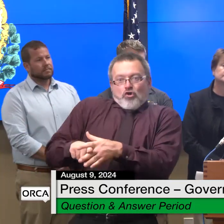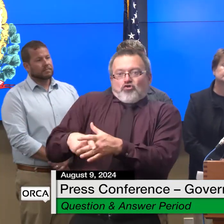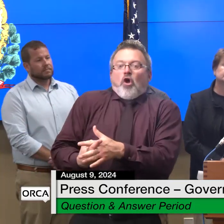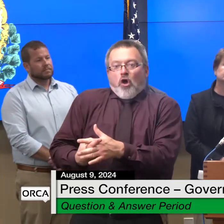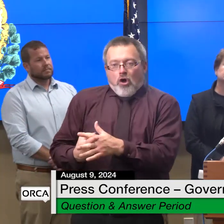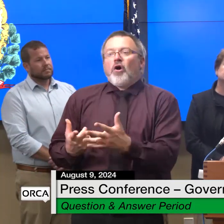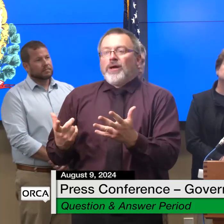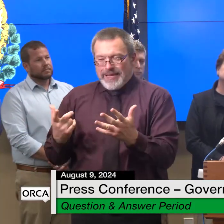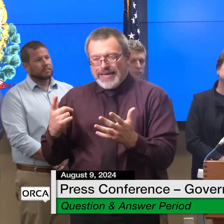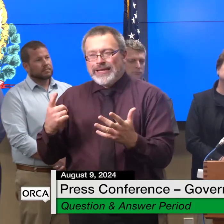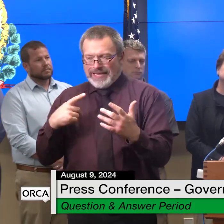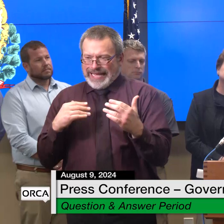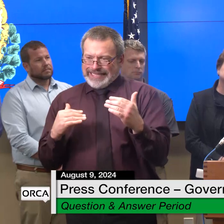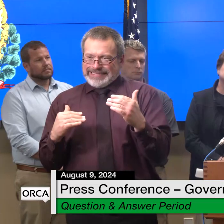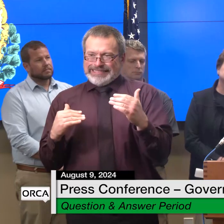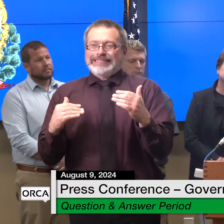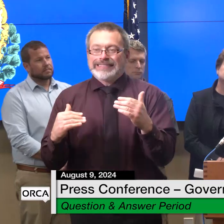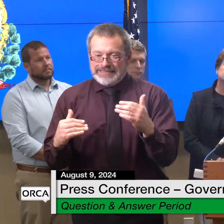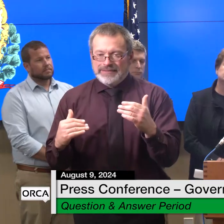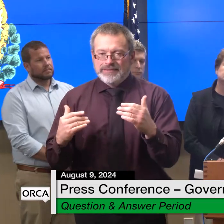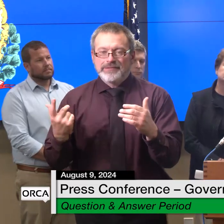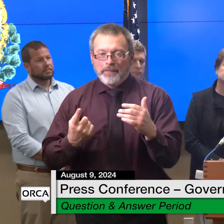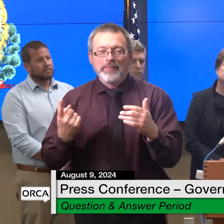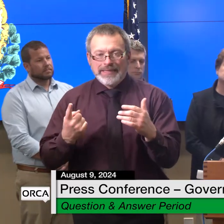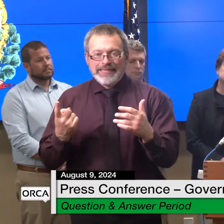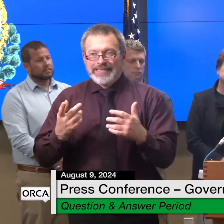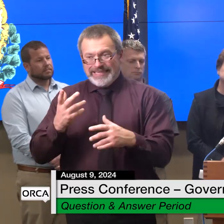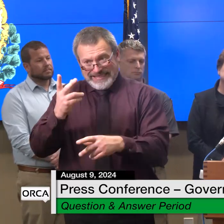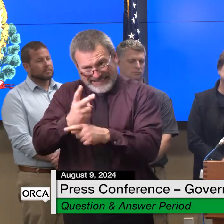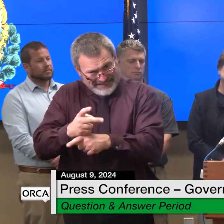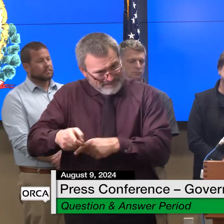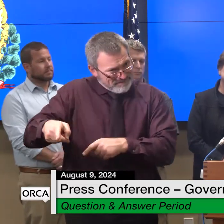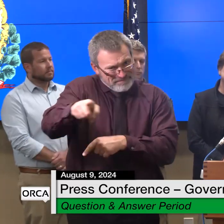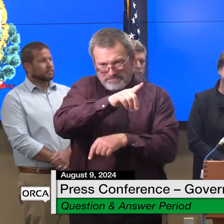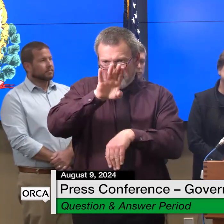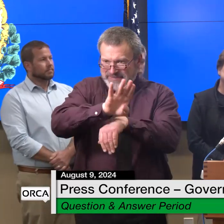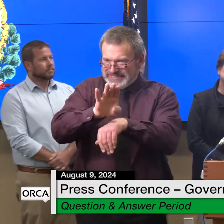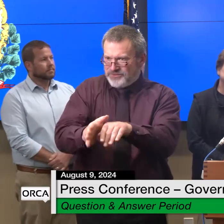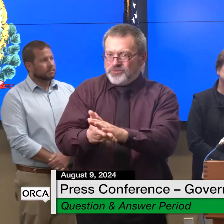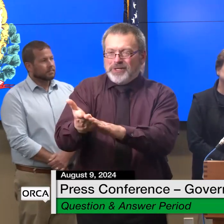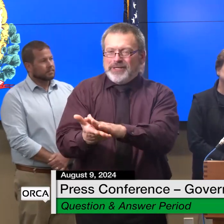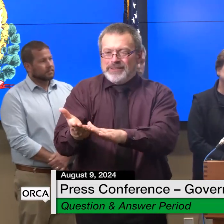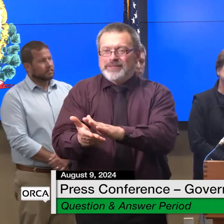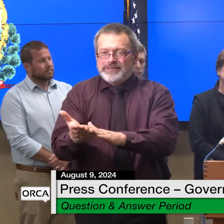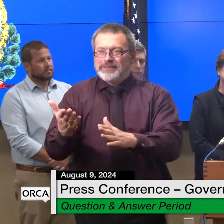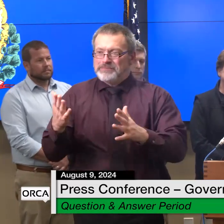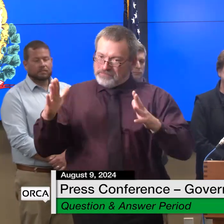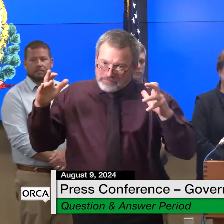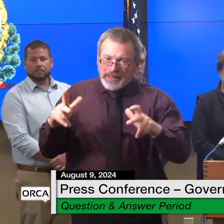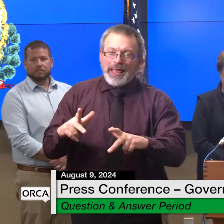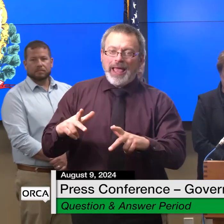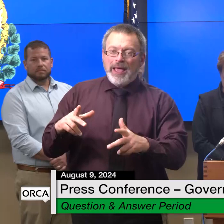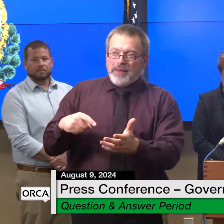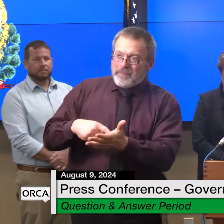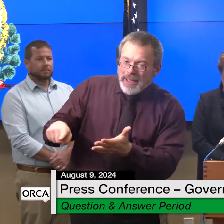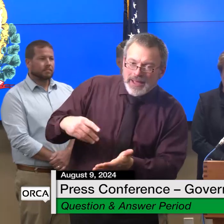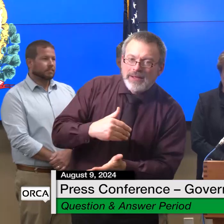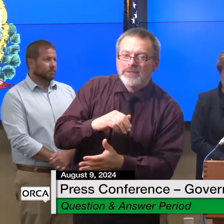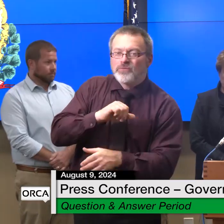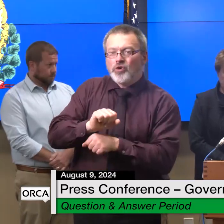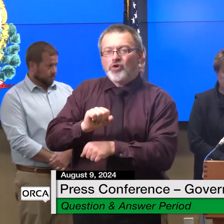businesses get their doors back open and it was reflective of the 20 million that we utilized a year ago